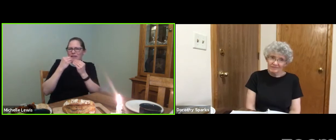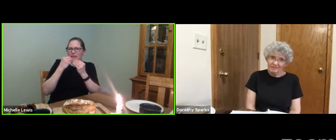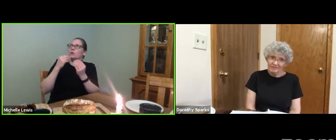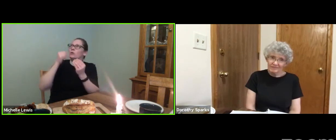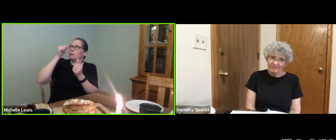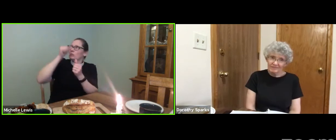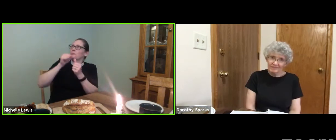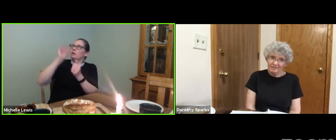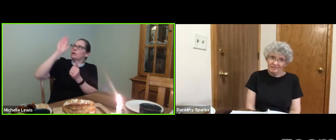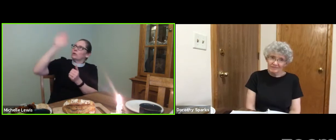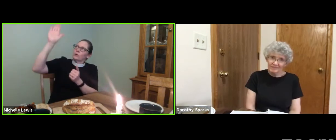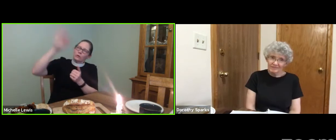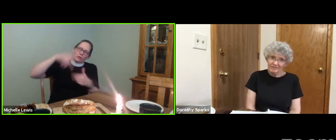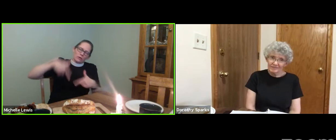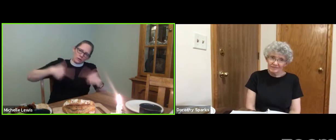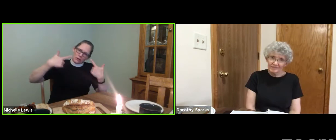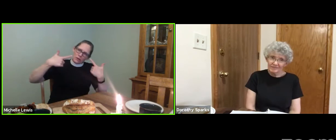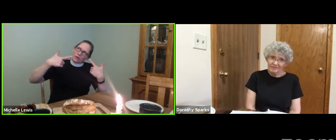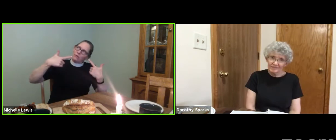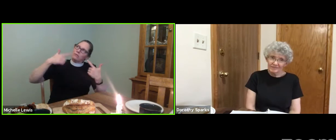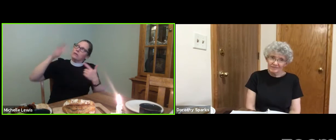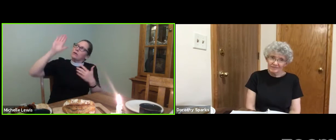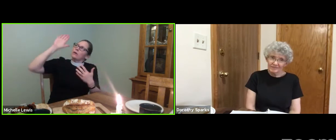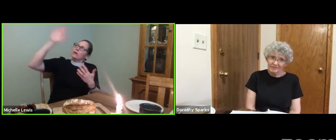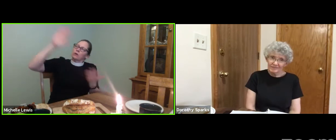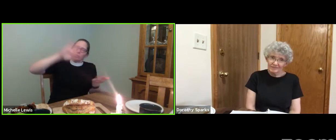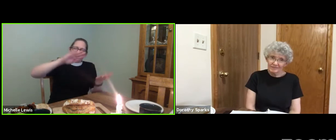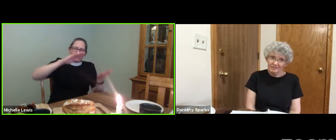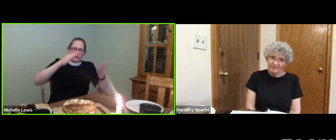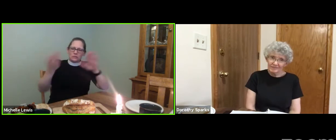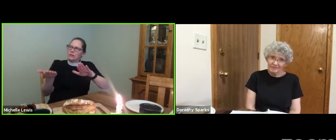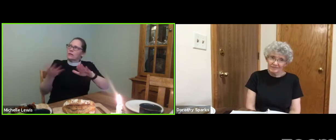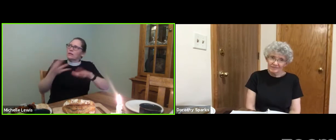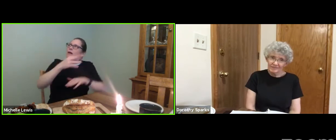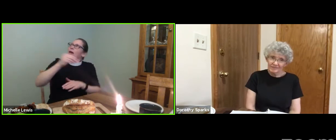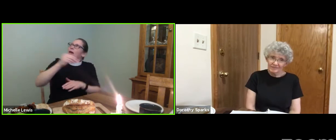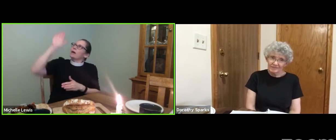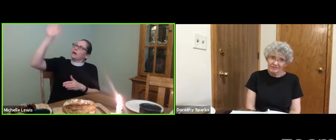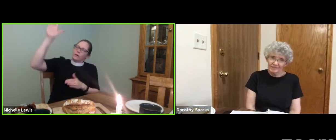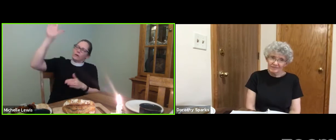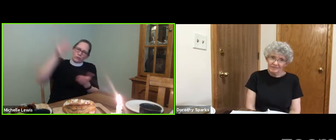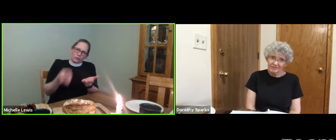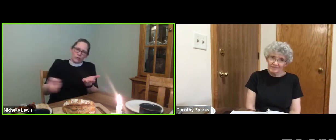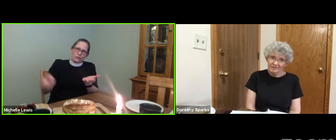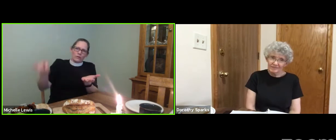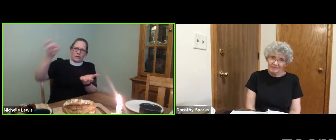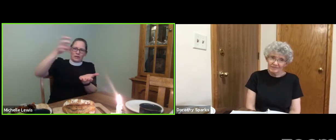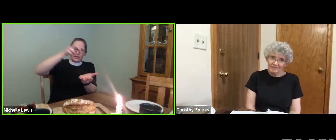we remember Jesus' life, death, and resurrection.